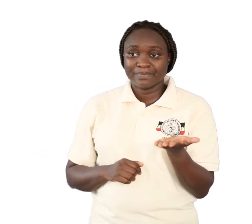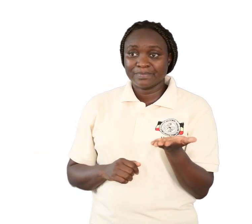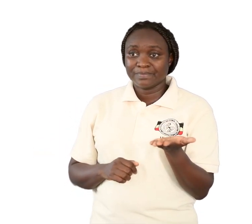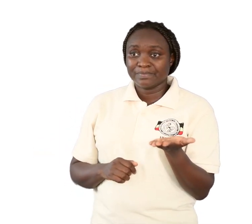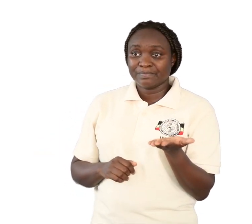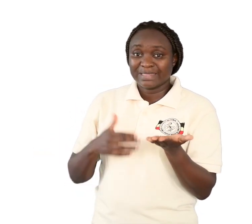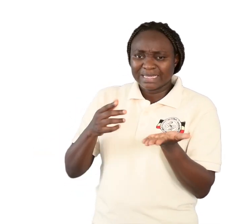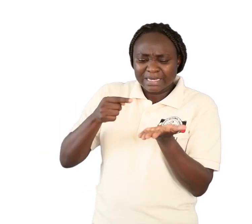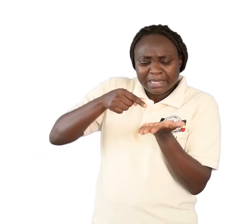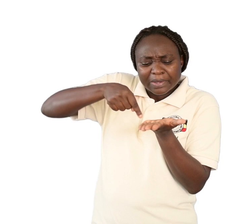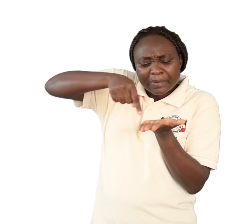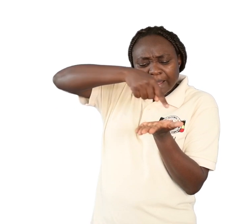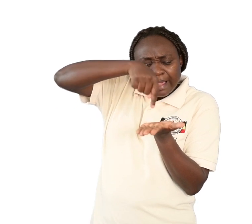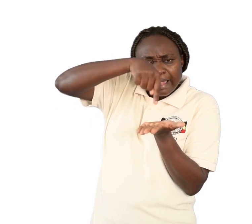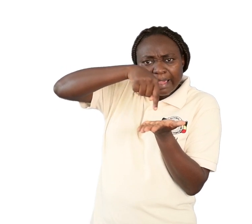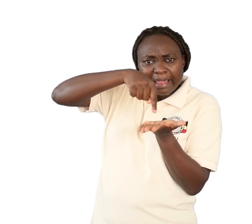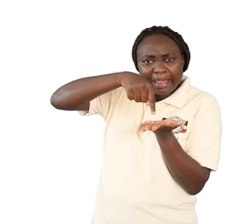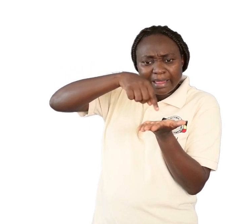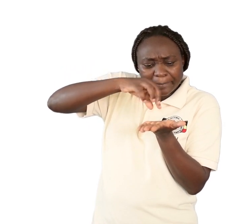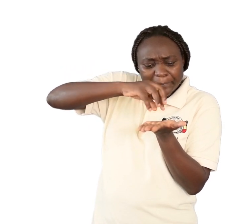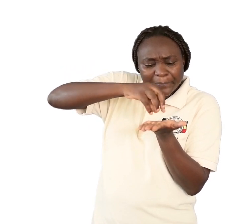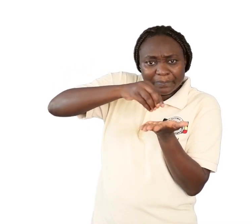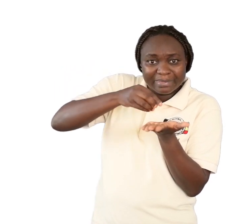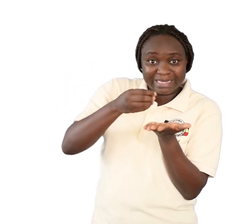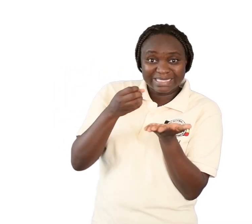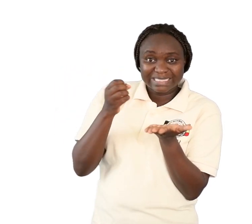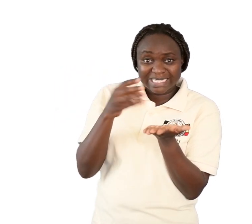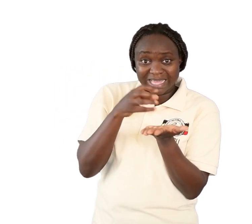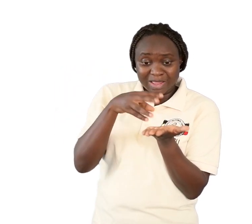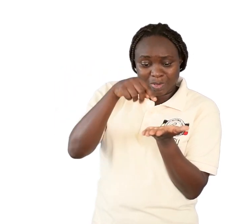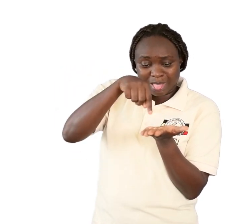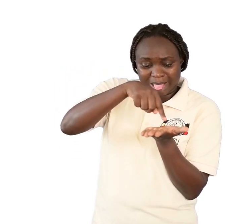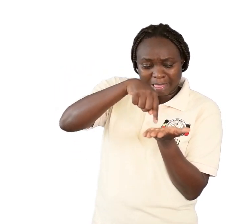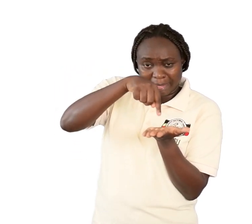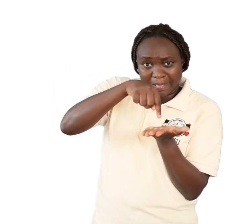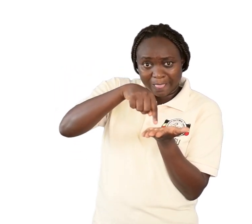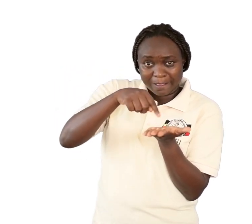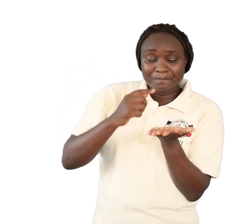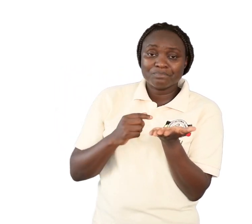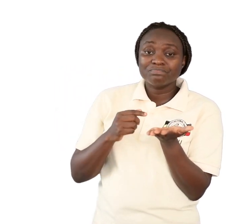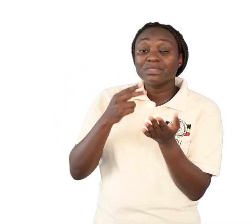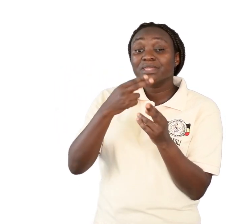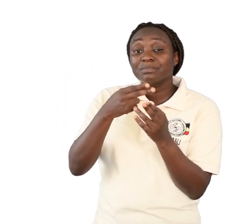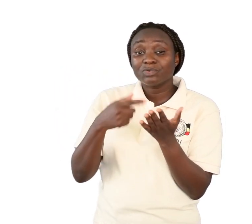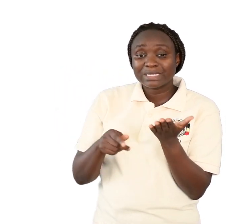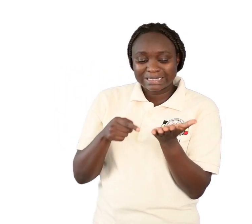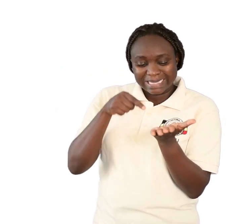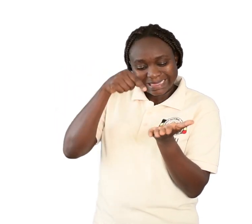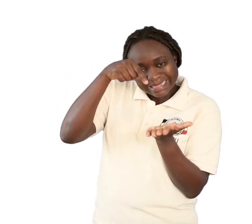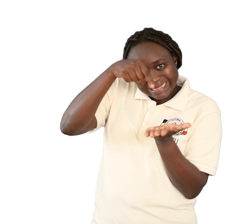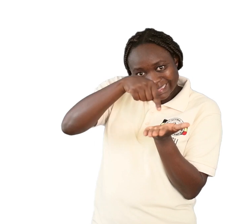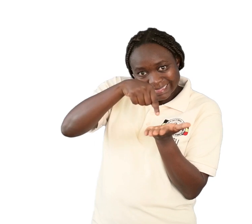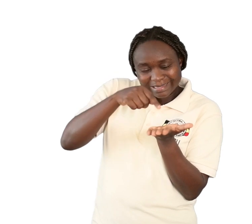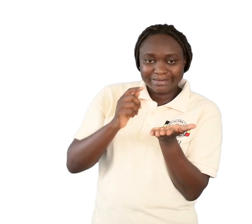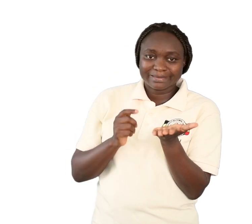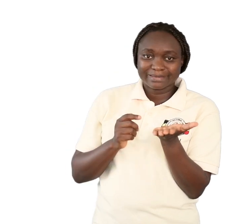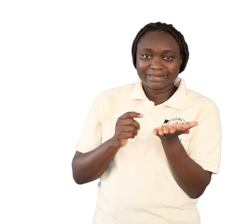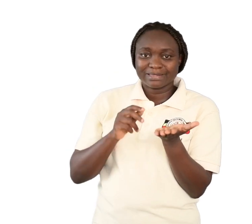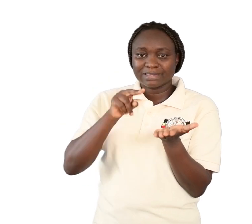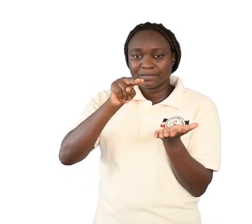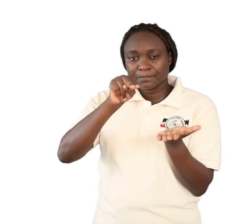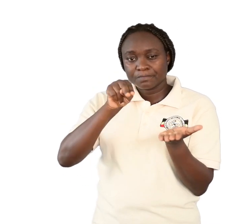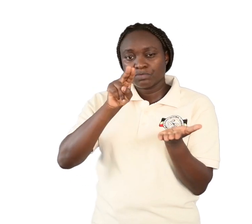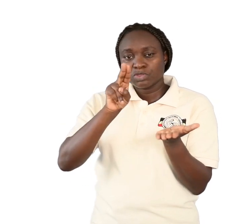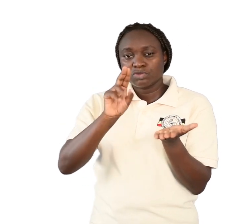And in the middle, at the center of the cell, is a part that we call a